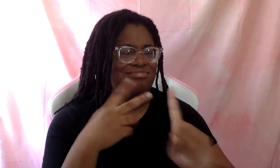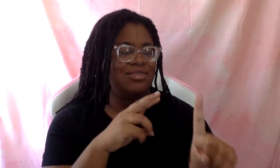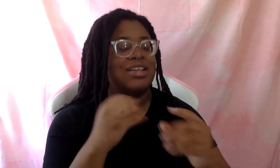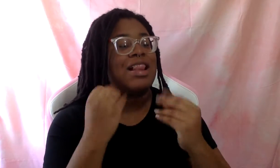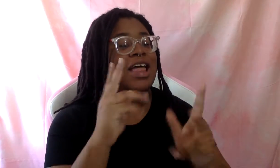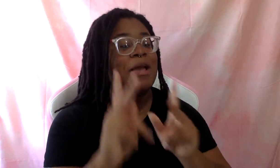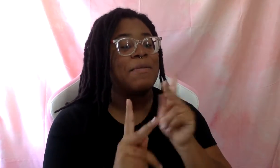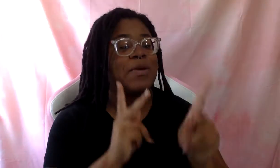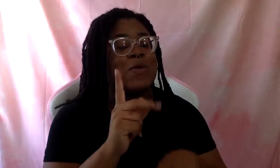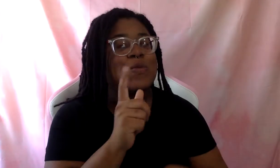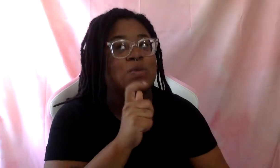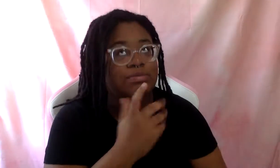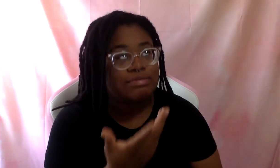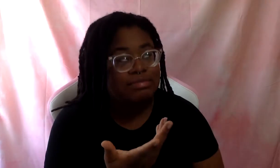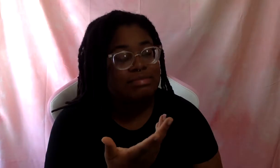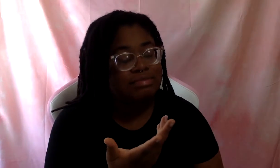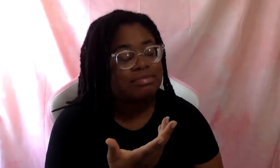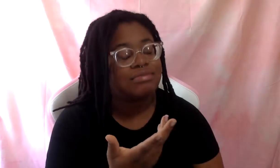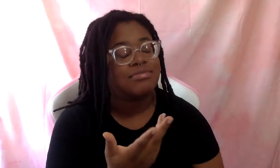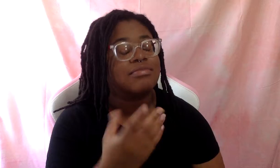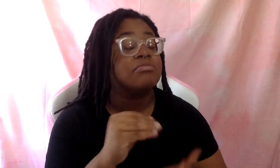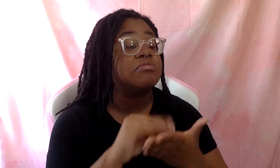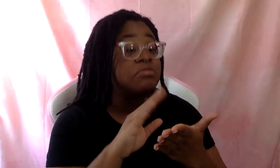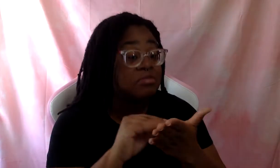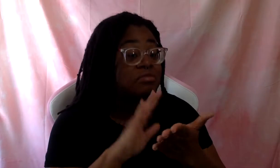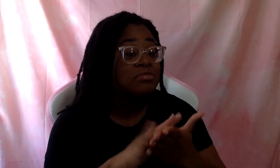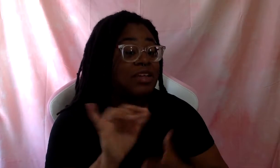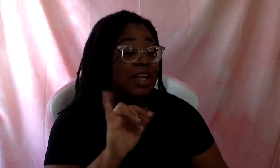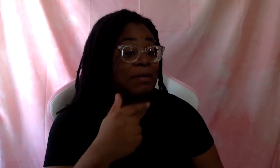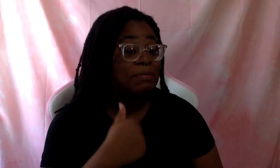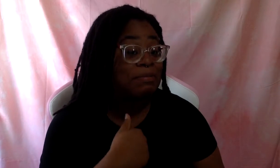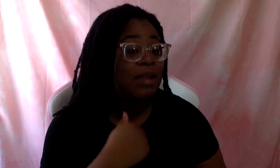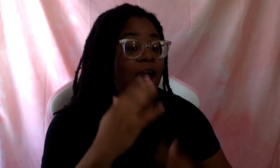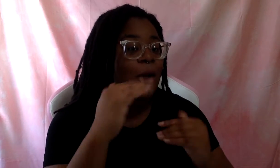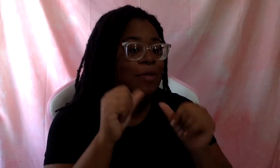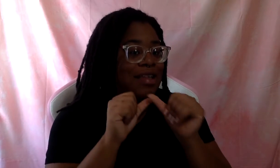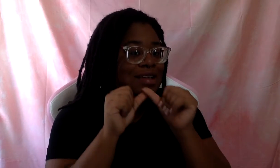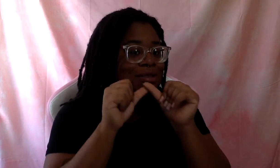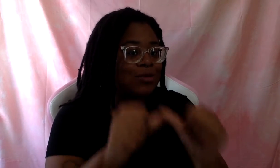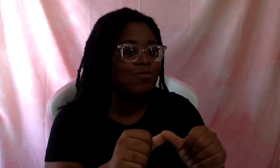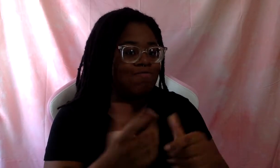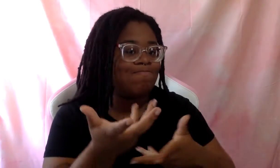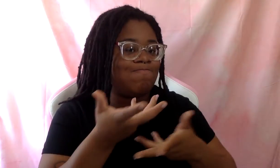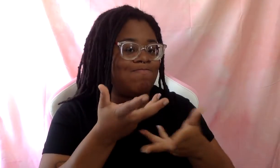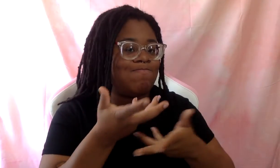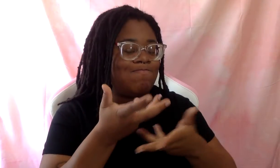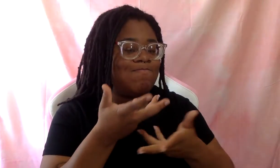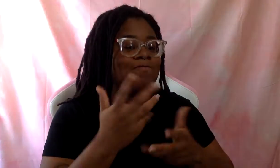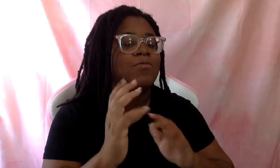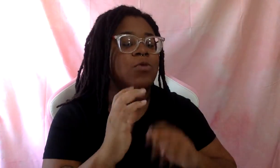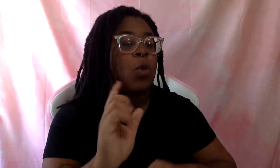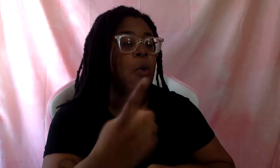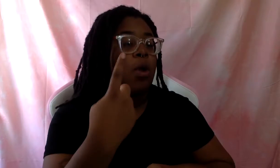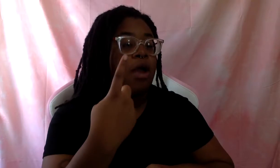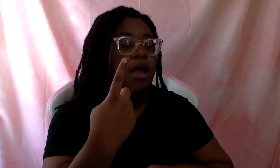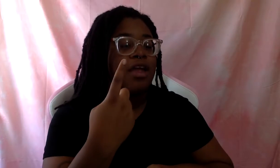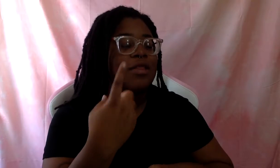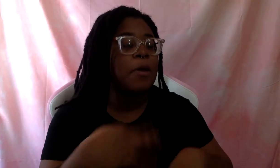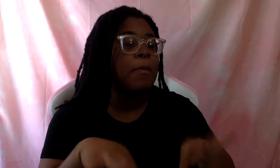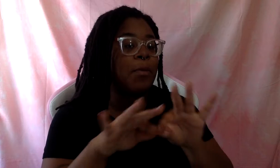people who are possibly taking notes as I am, and I hope they continue into those conversations. One of the key words that you brought into